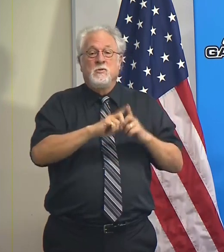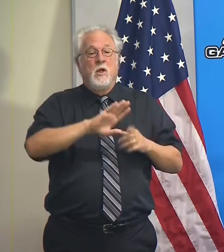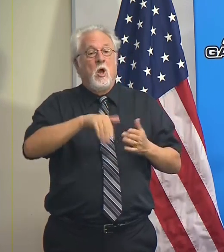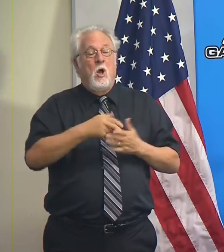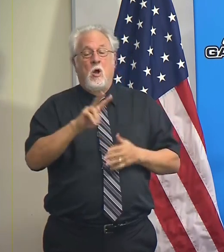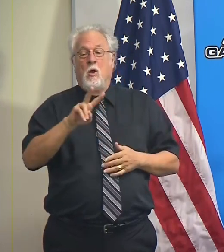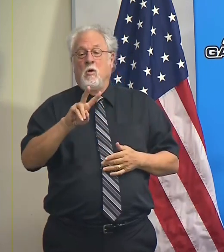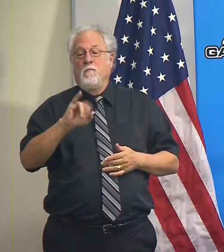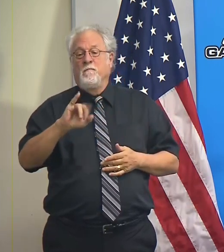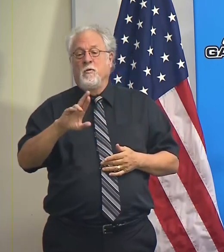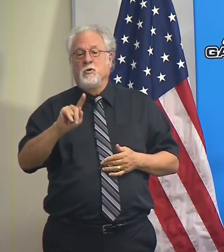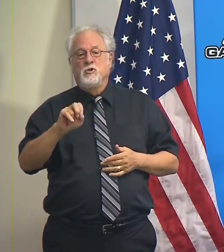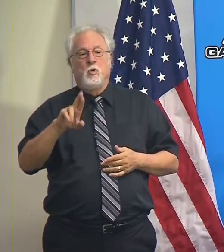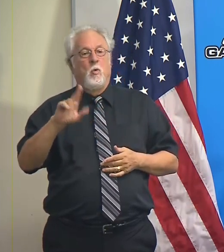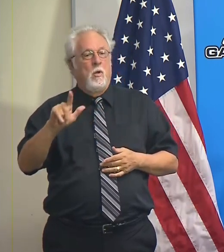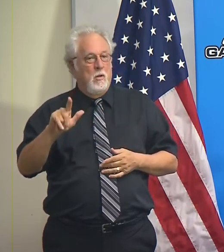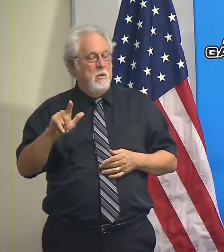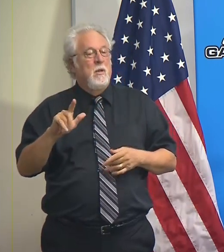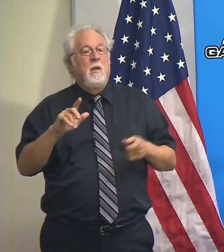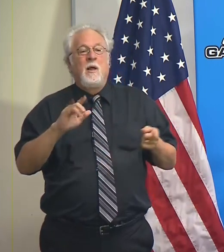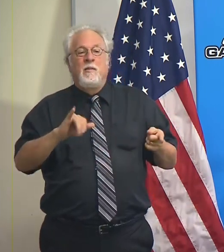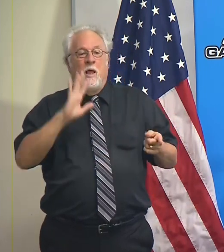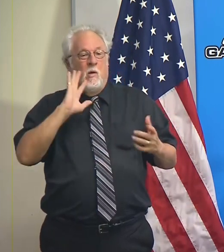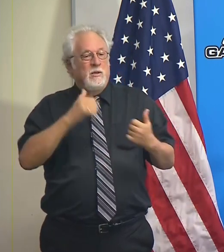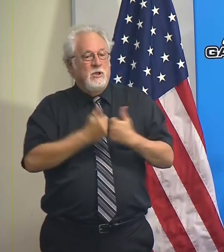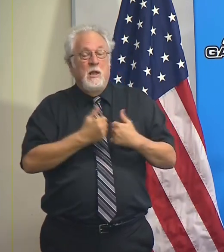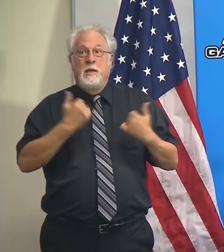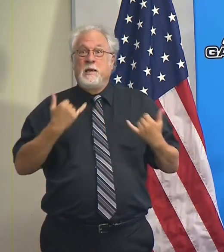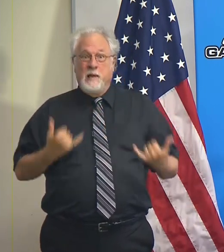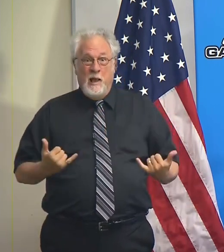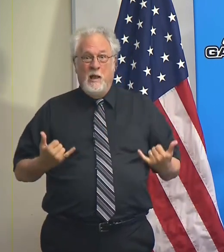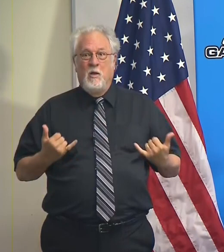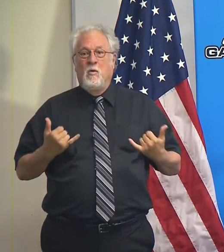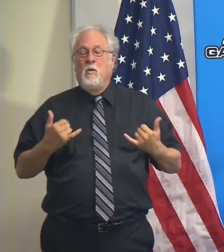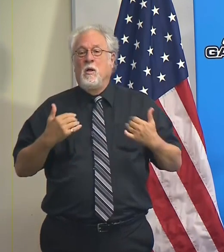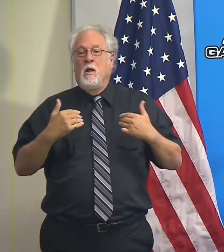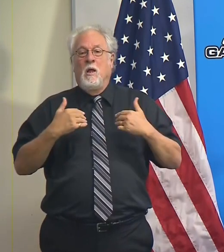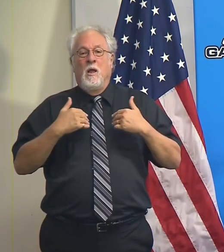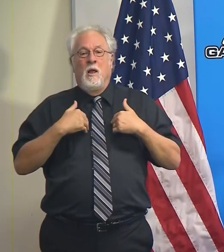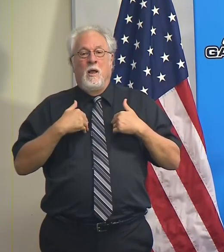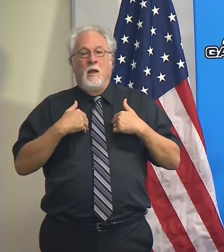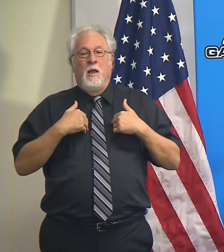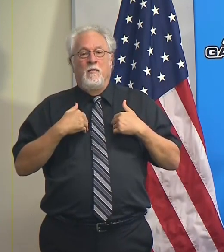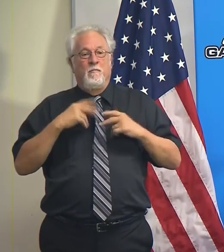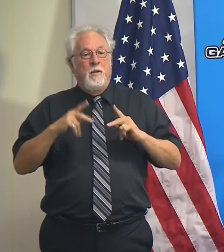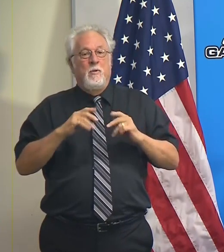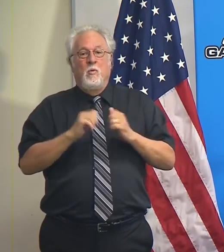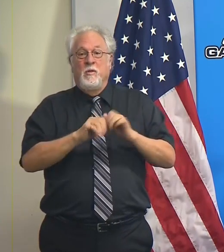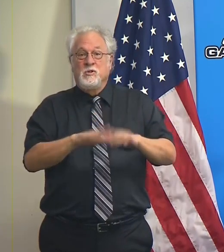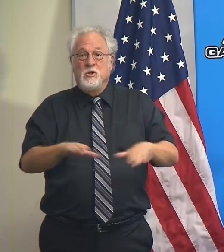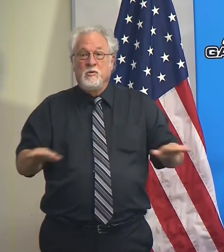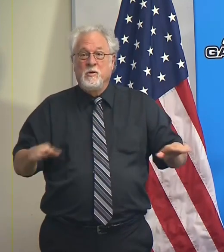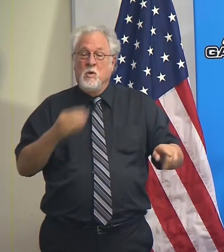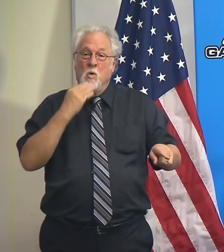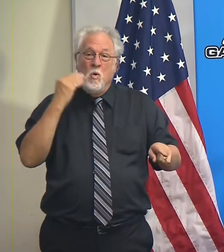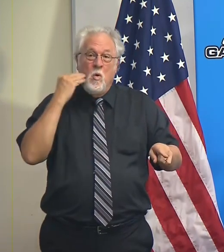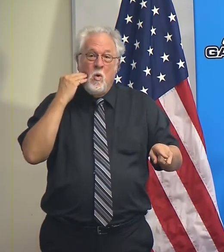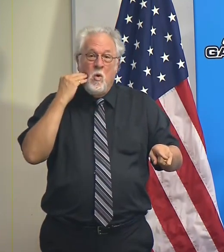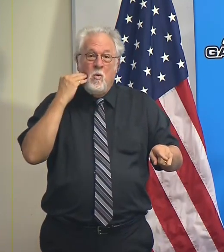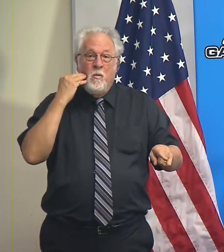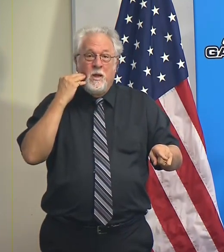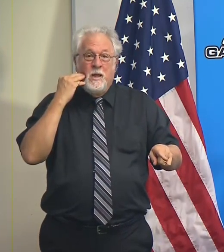at least in certain grades. That was always going to be challenging. But now you have people with children who are home